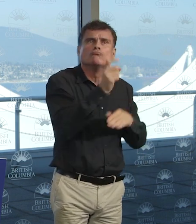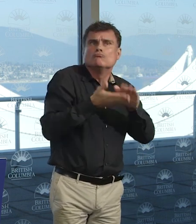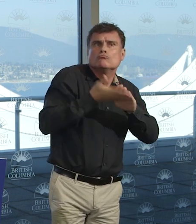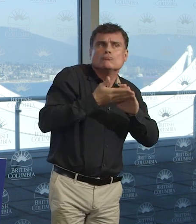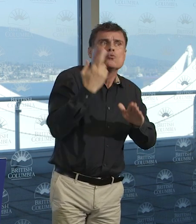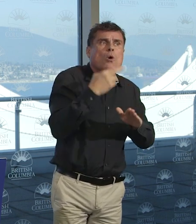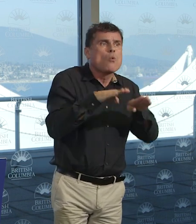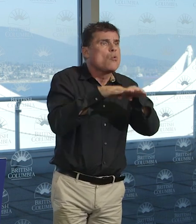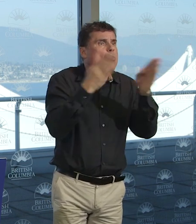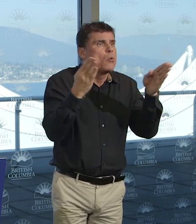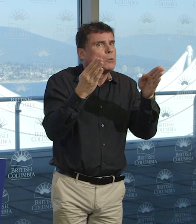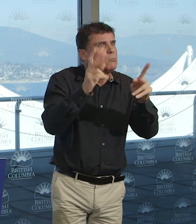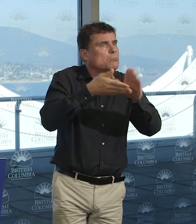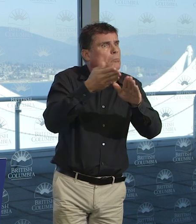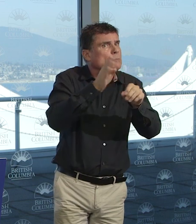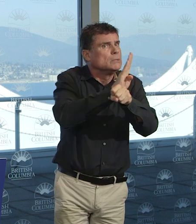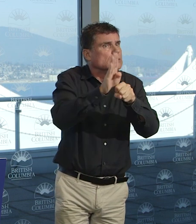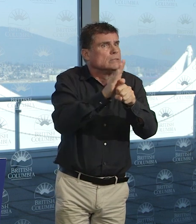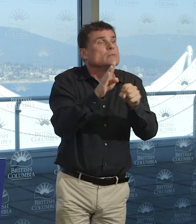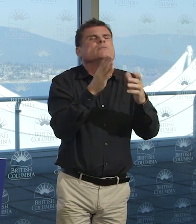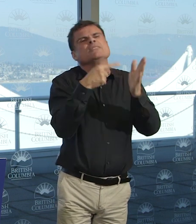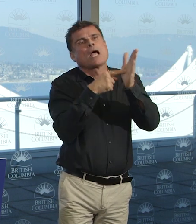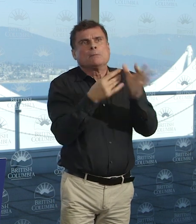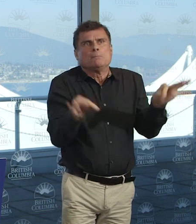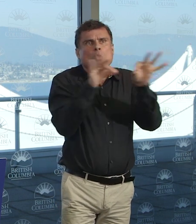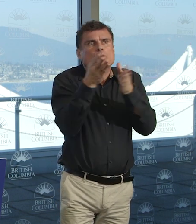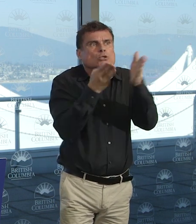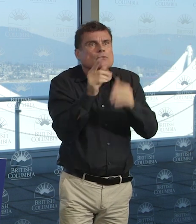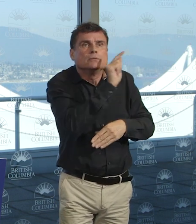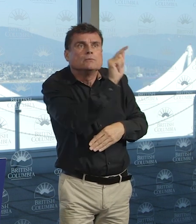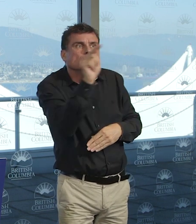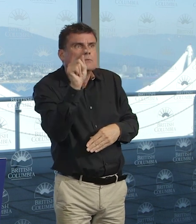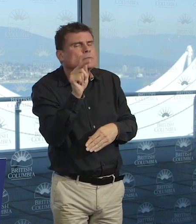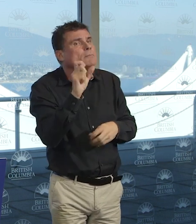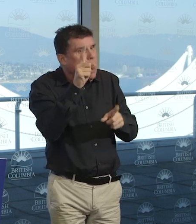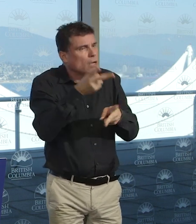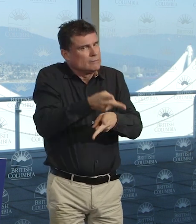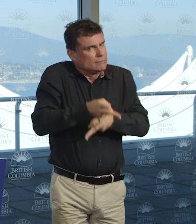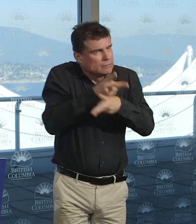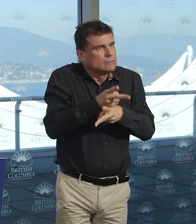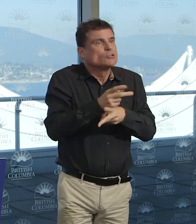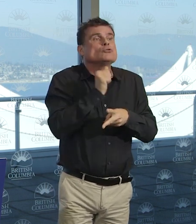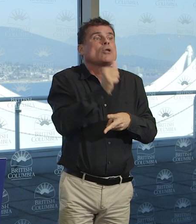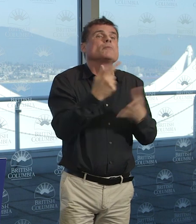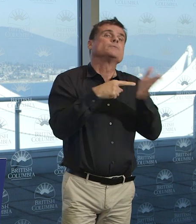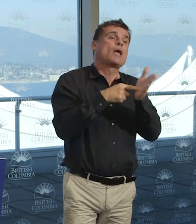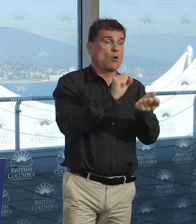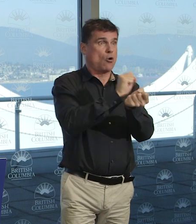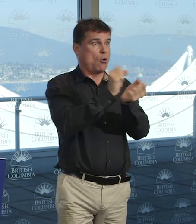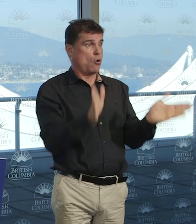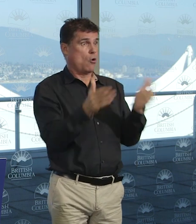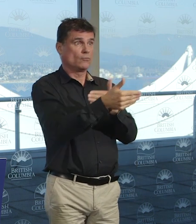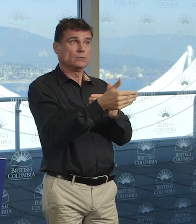to ensure there's not that many people in the office environment, for example. There's not face-to-face meetings. There's not congregation in